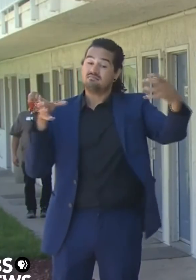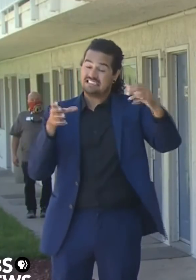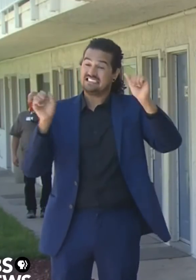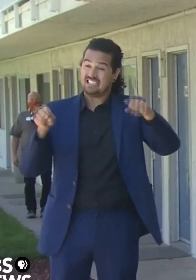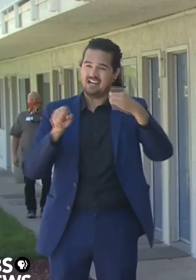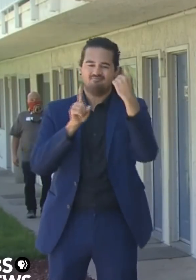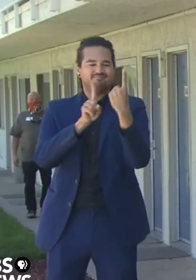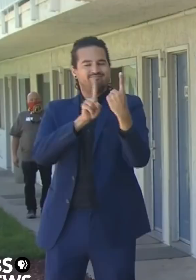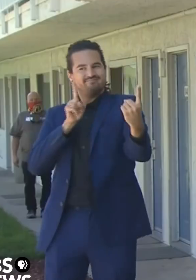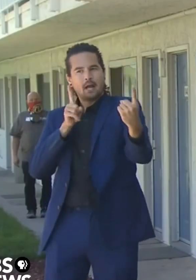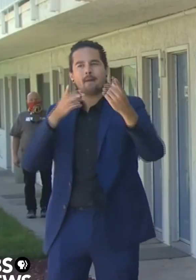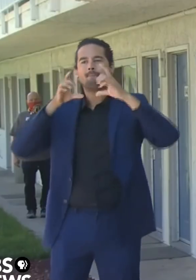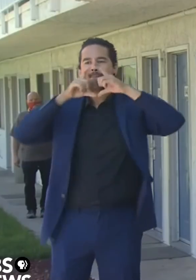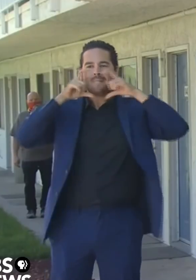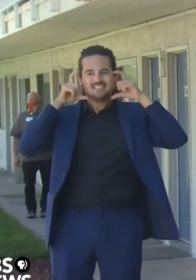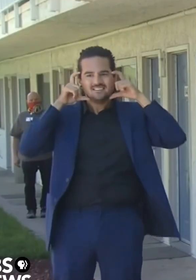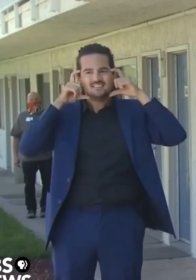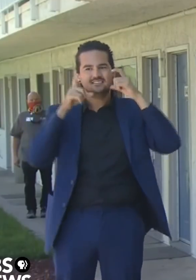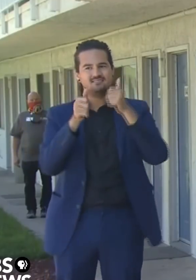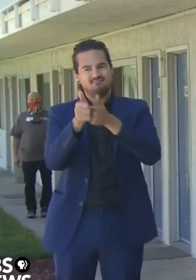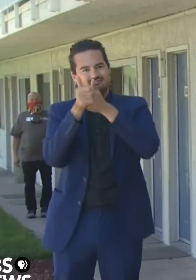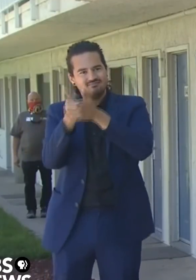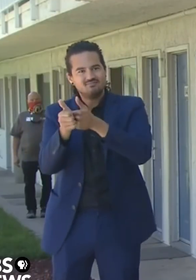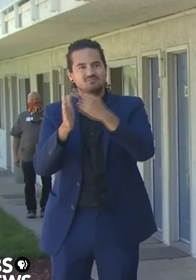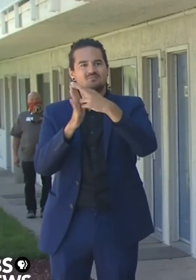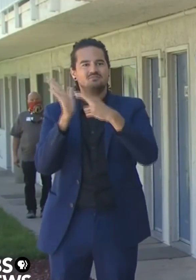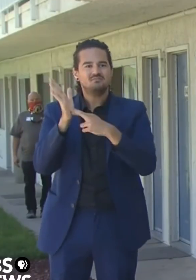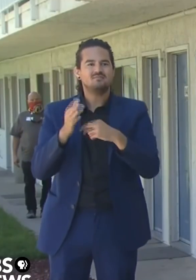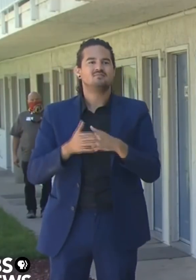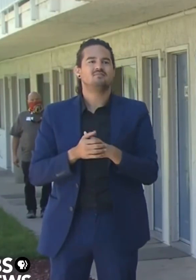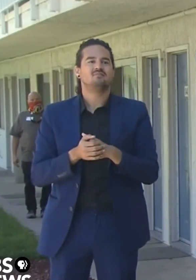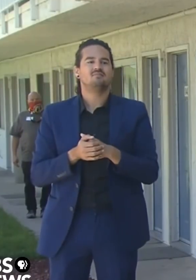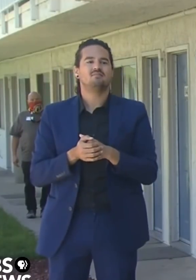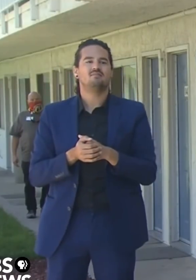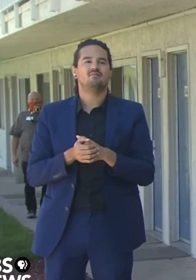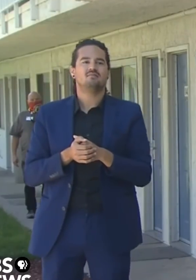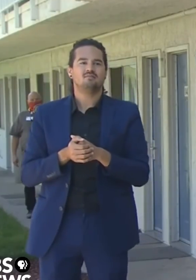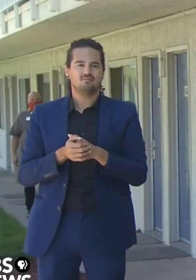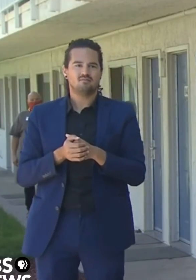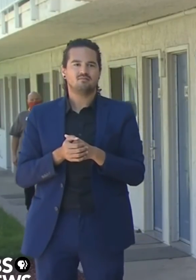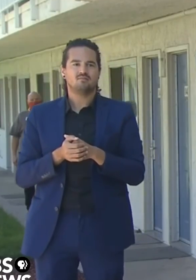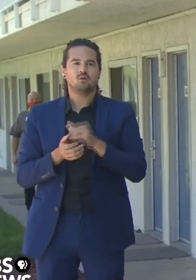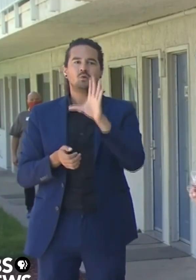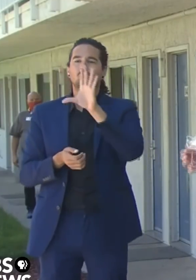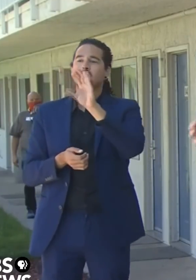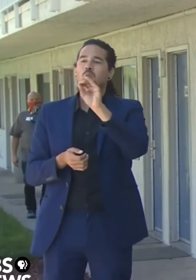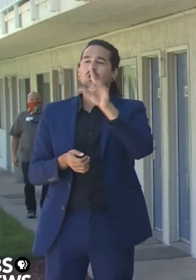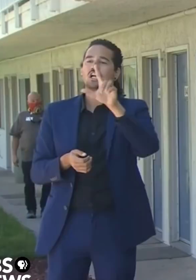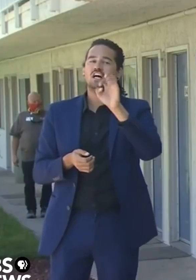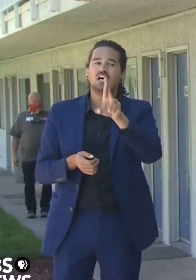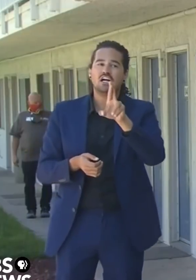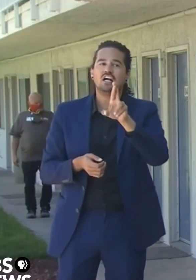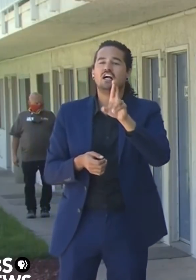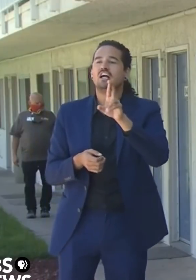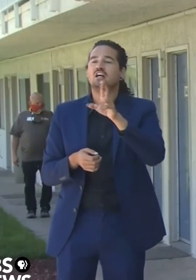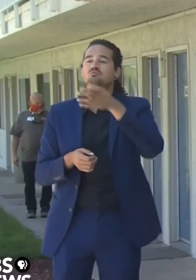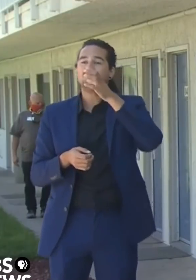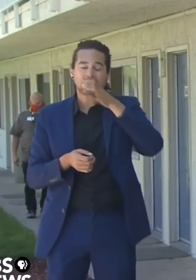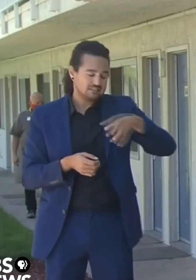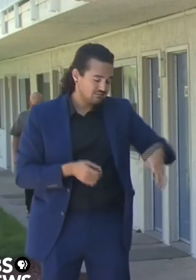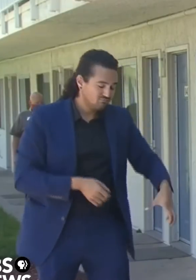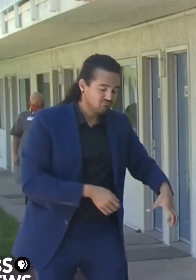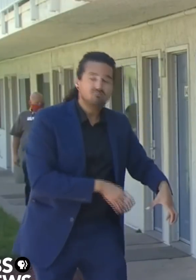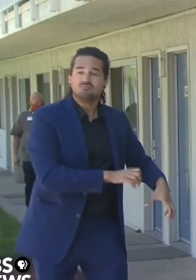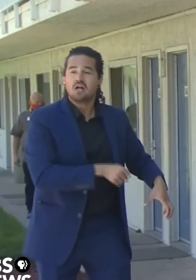They may put the cooler down. Immediately the mask comes off and you have a glass of water and all of a sudden nieces and nephews